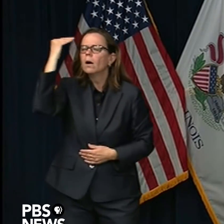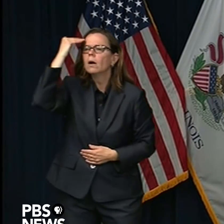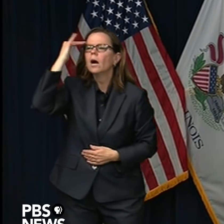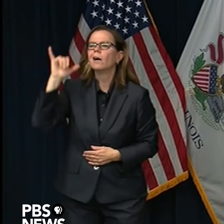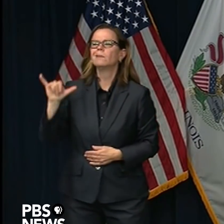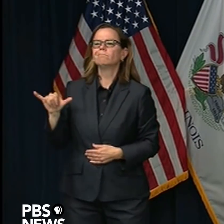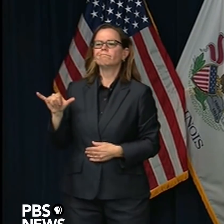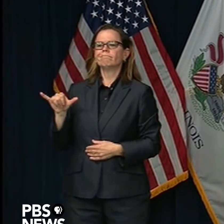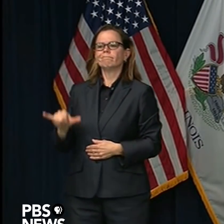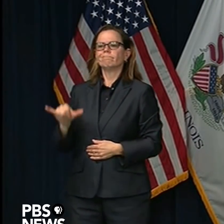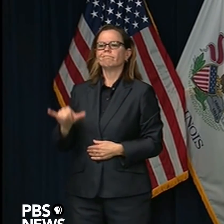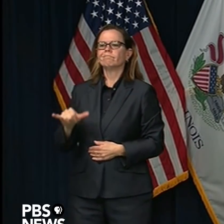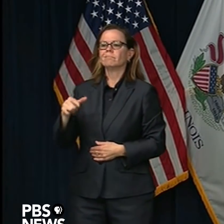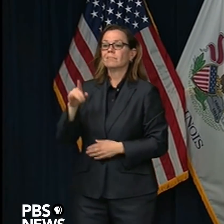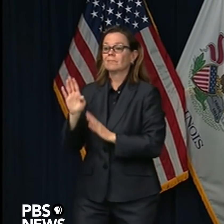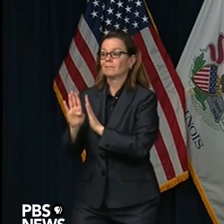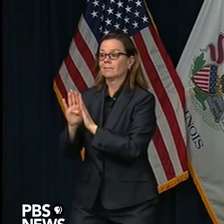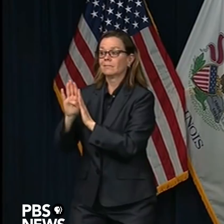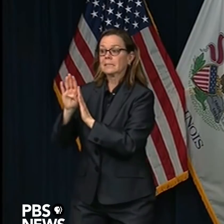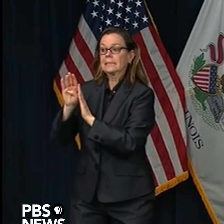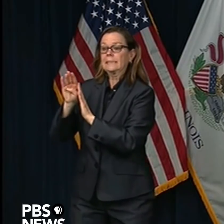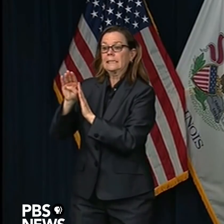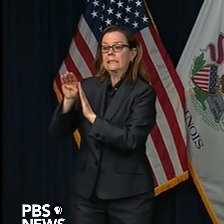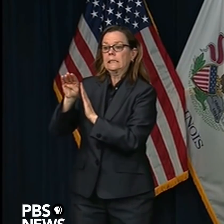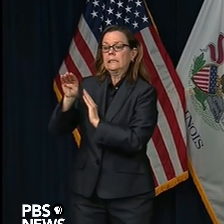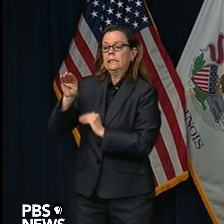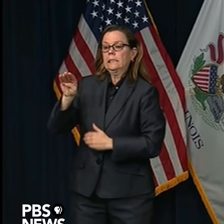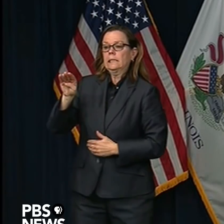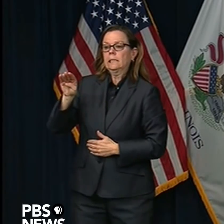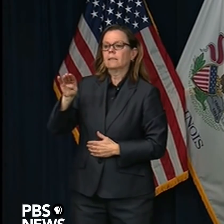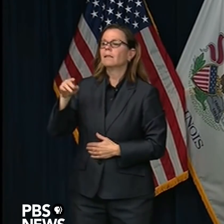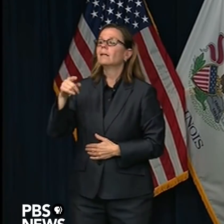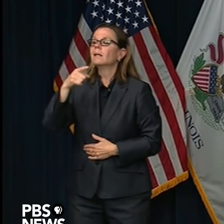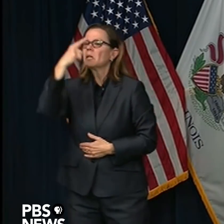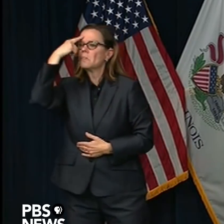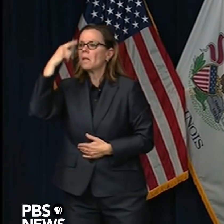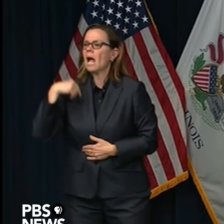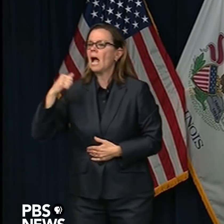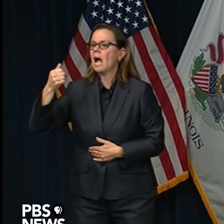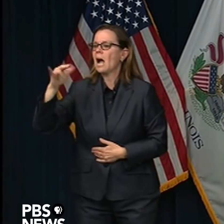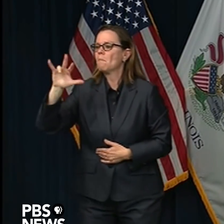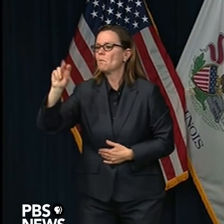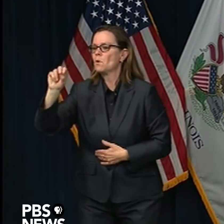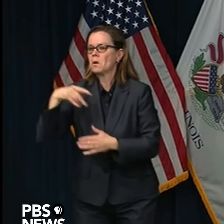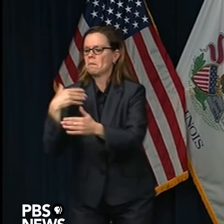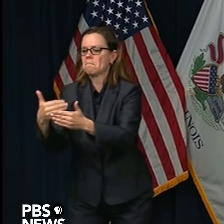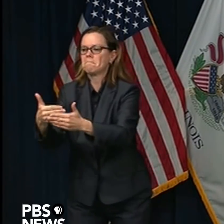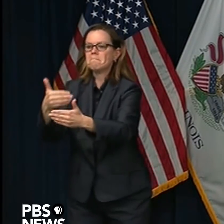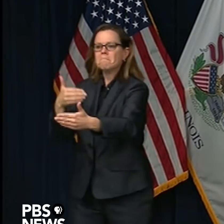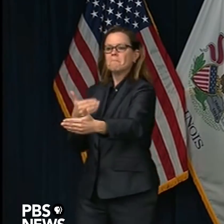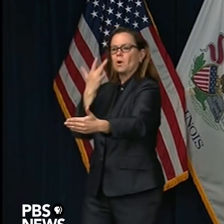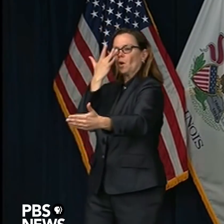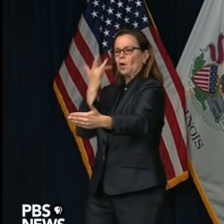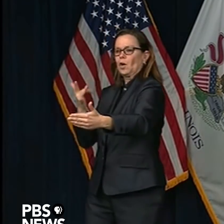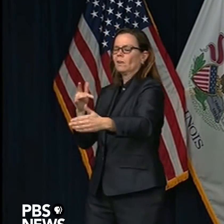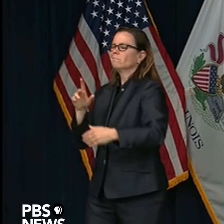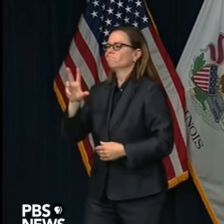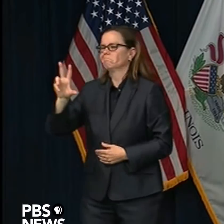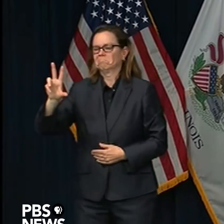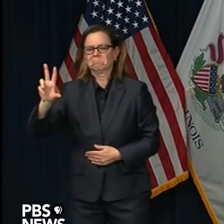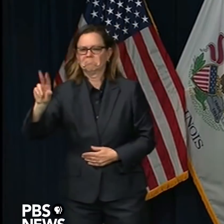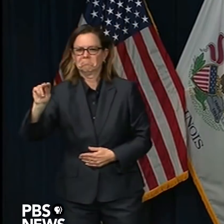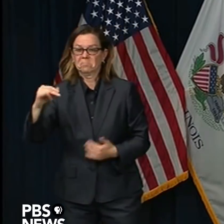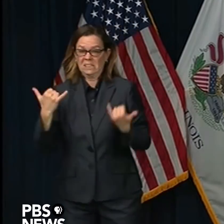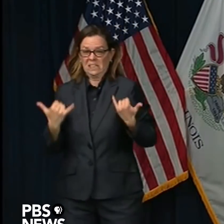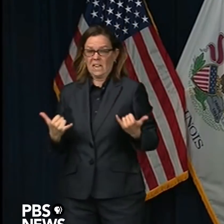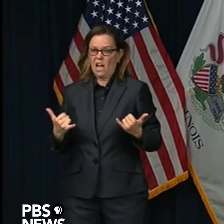able to lift this stay at home before April 30th. And, indeed, as we approach April 30th, we will be